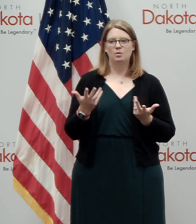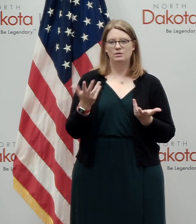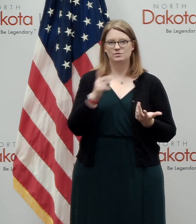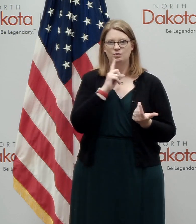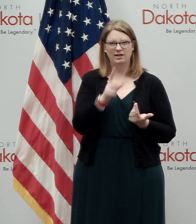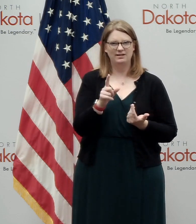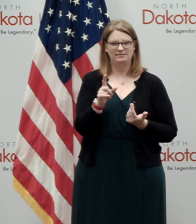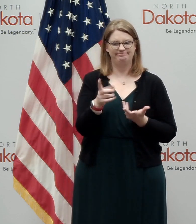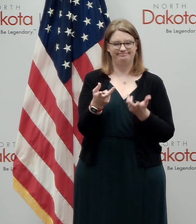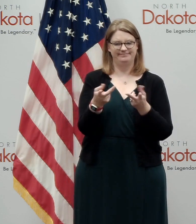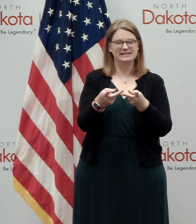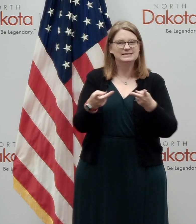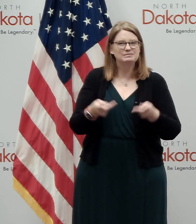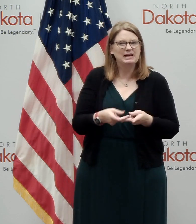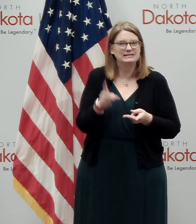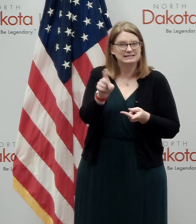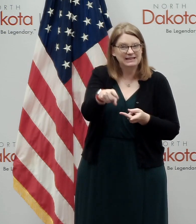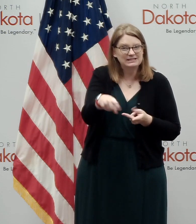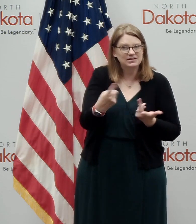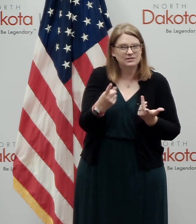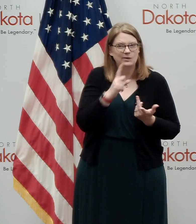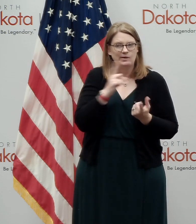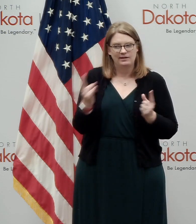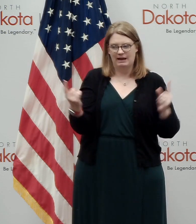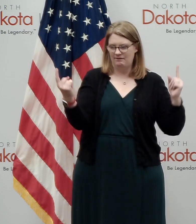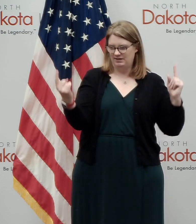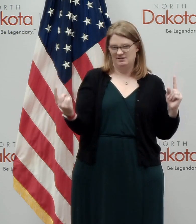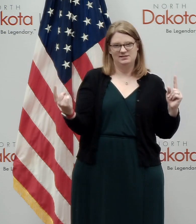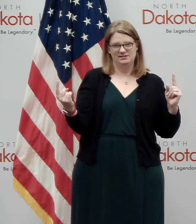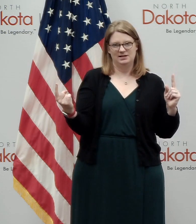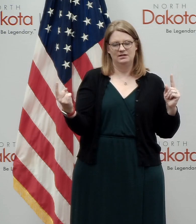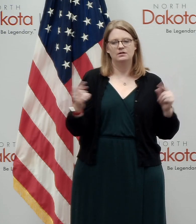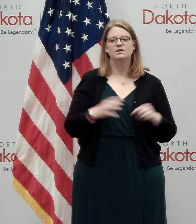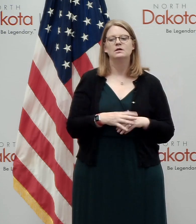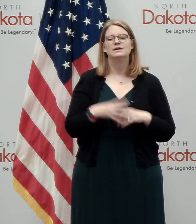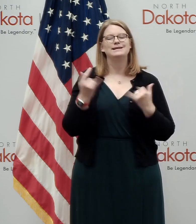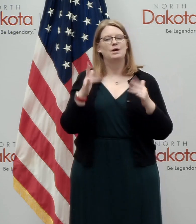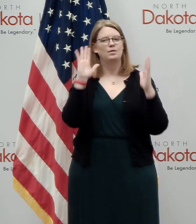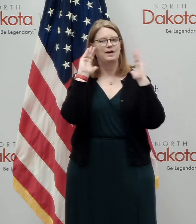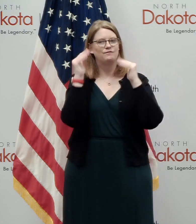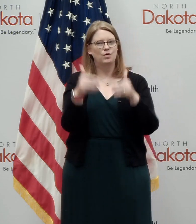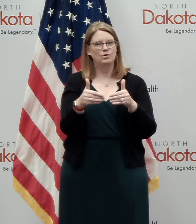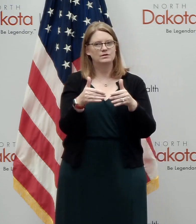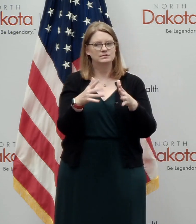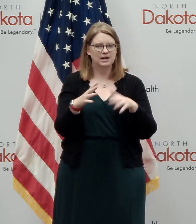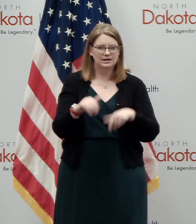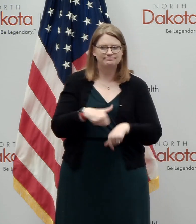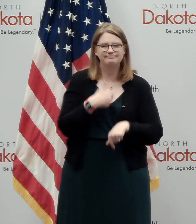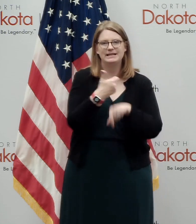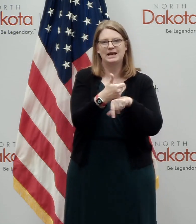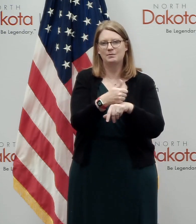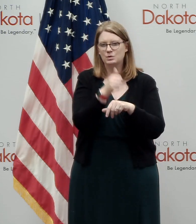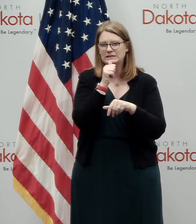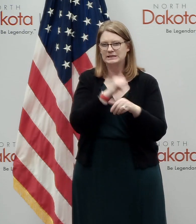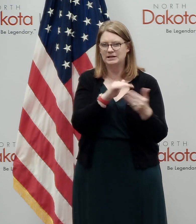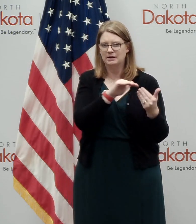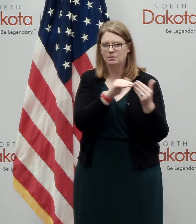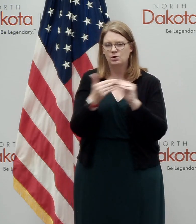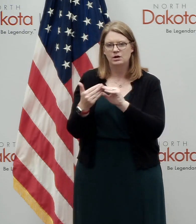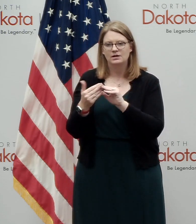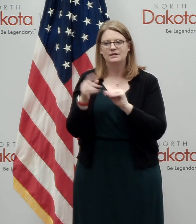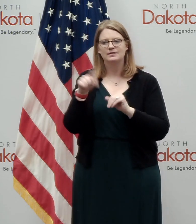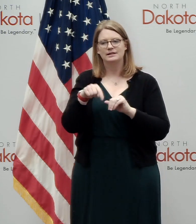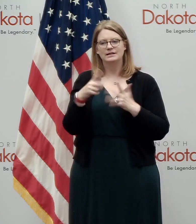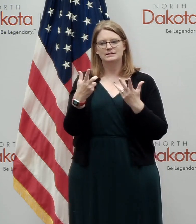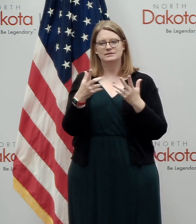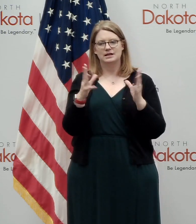uh, to, uh, achieve, uh, in some cases. So with a focus on building resilient communities, uh, this conference will be held